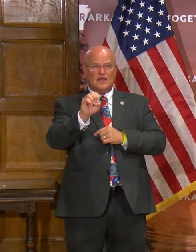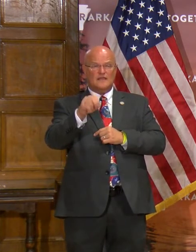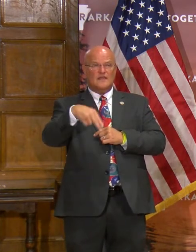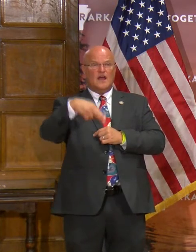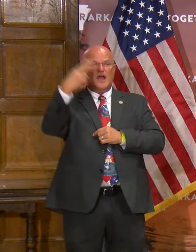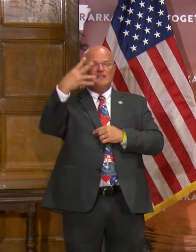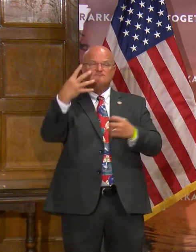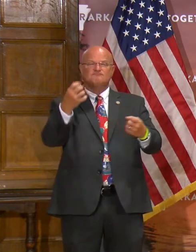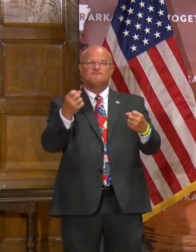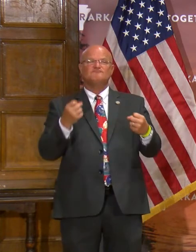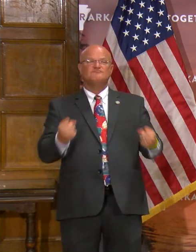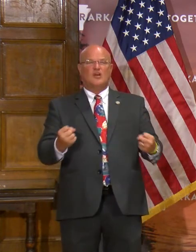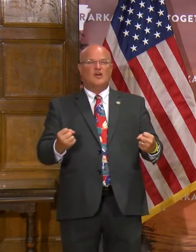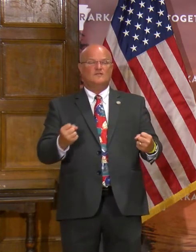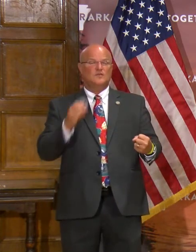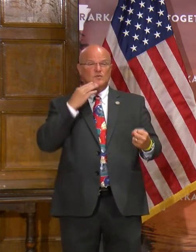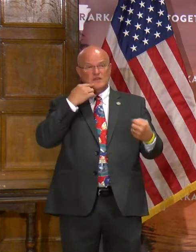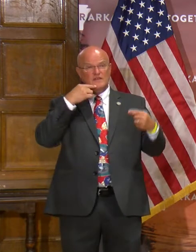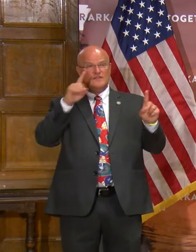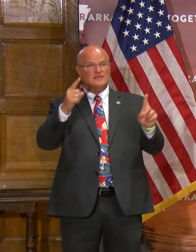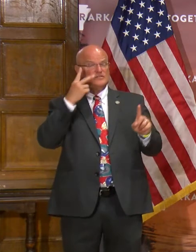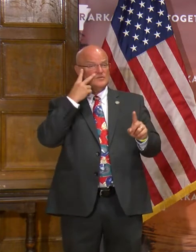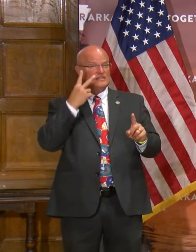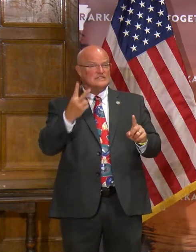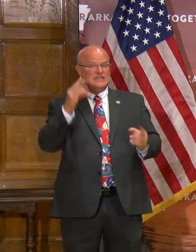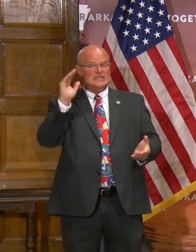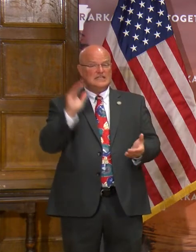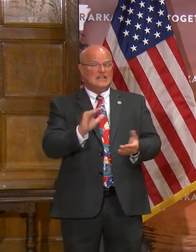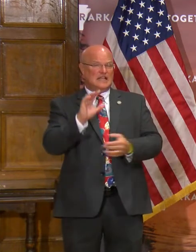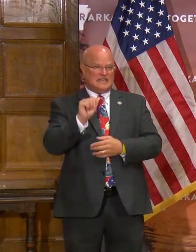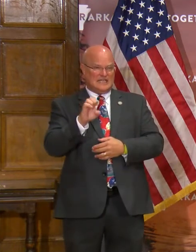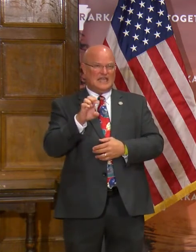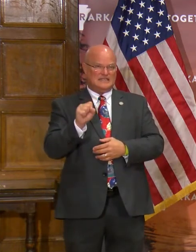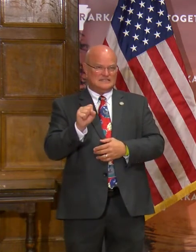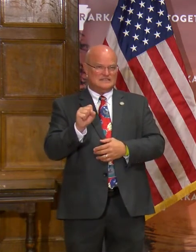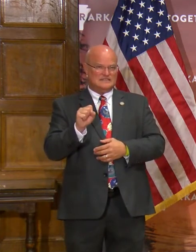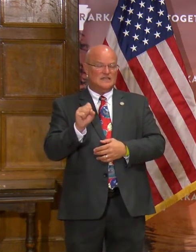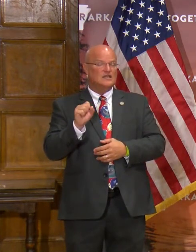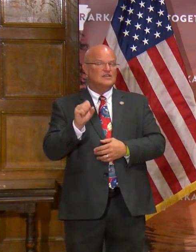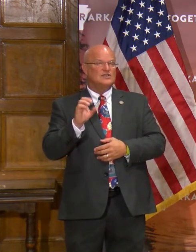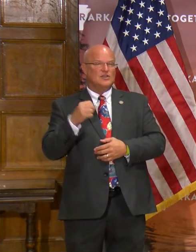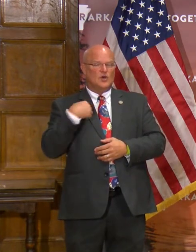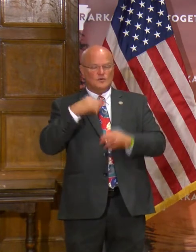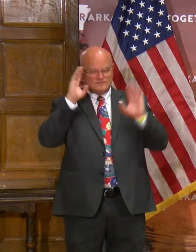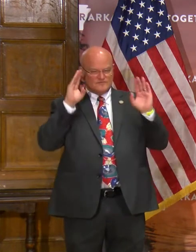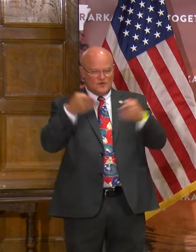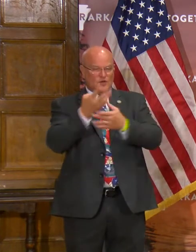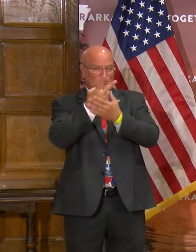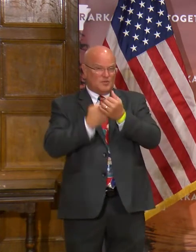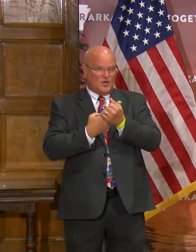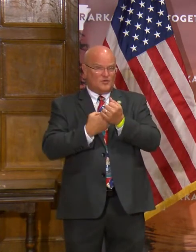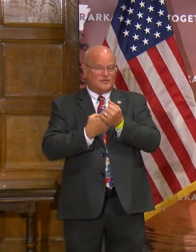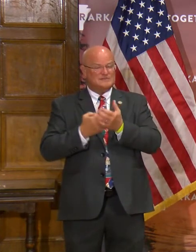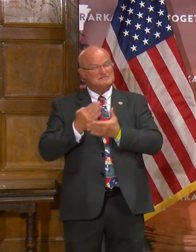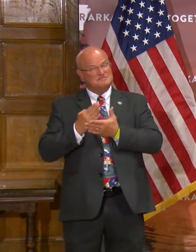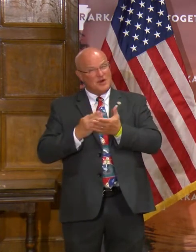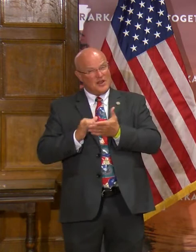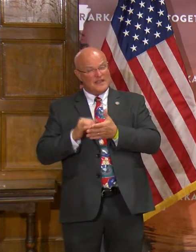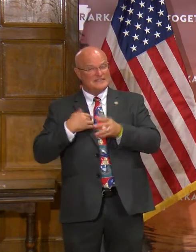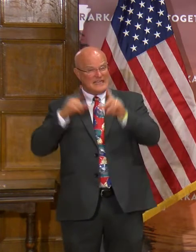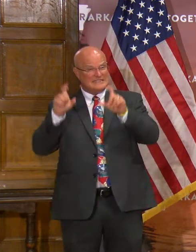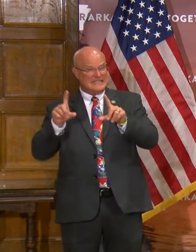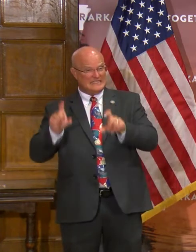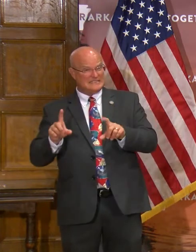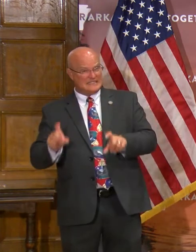level of confidence that you're going to eventually see a decline in cases. And so we focus on both of those, and part of that is our